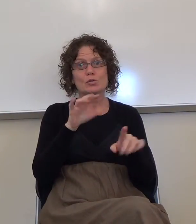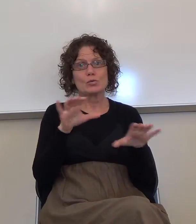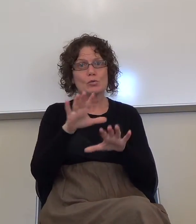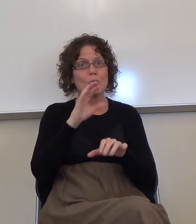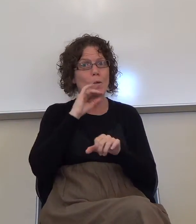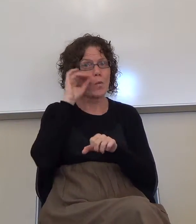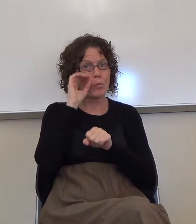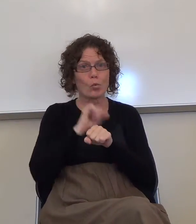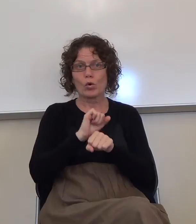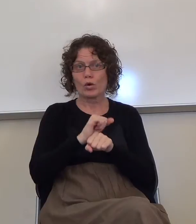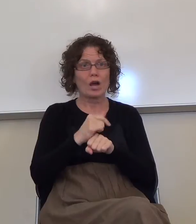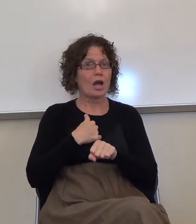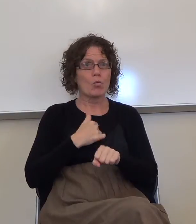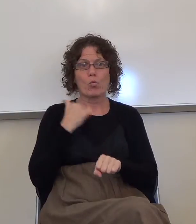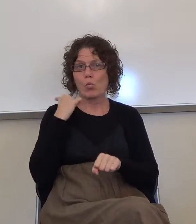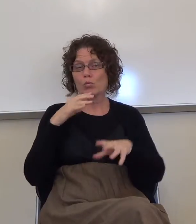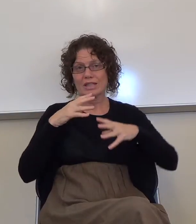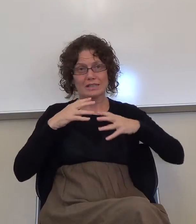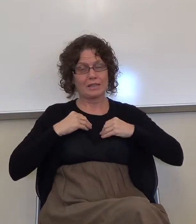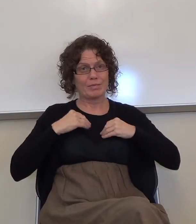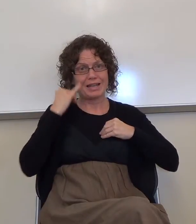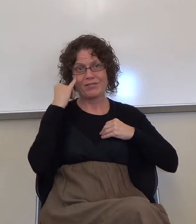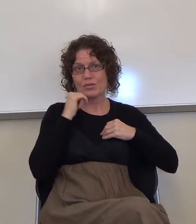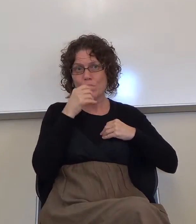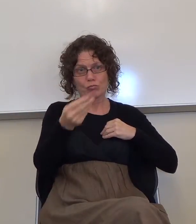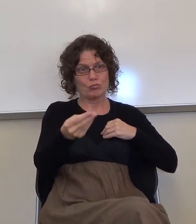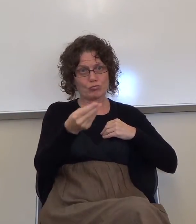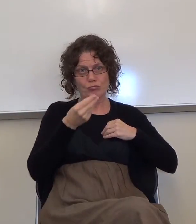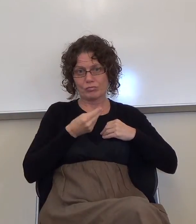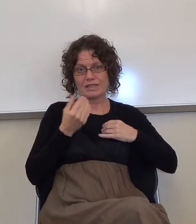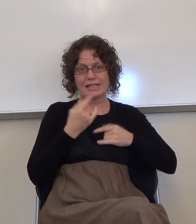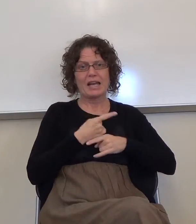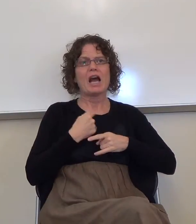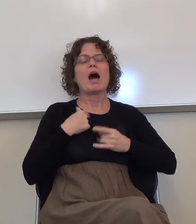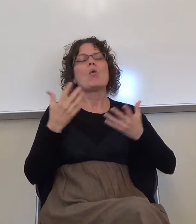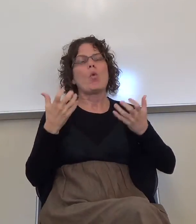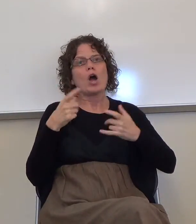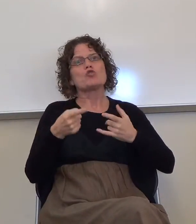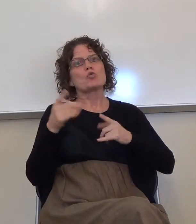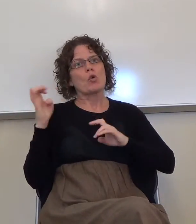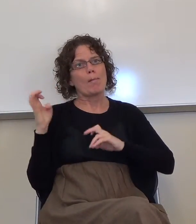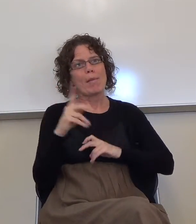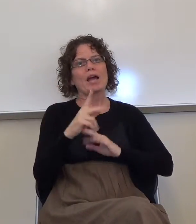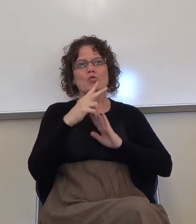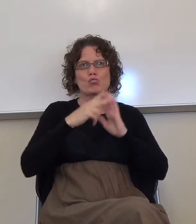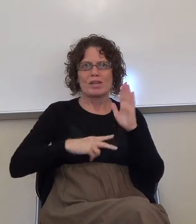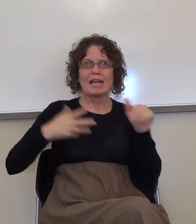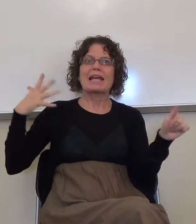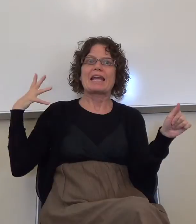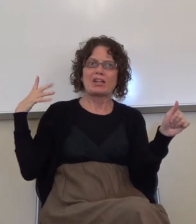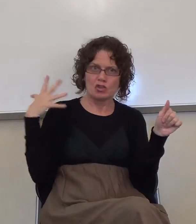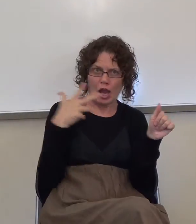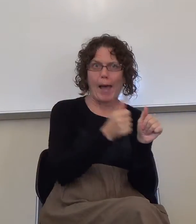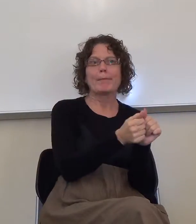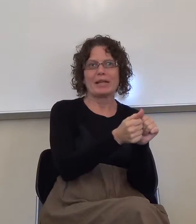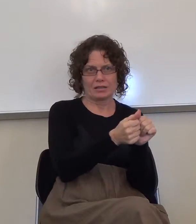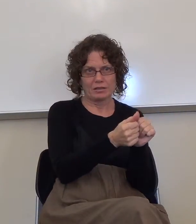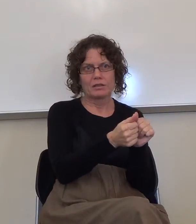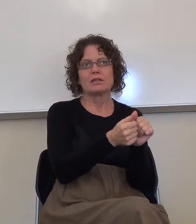But, I do want you to go back and read, catch up with the reading. Okay. If